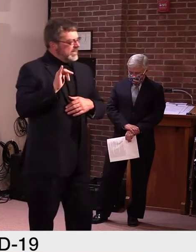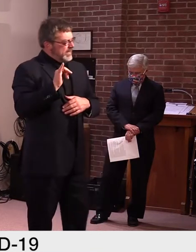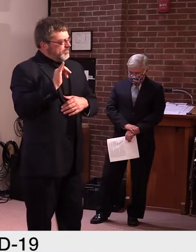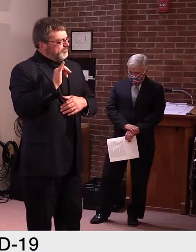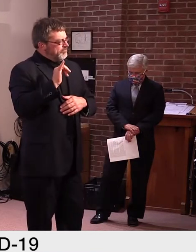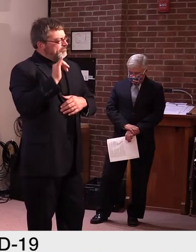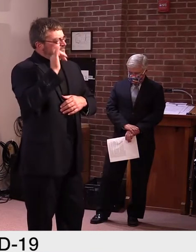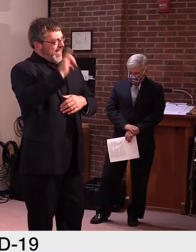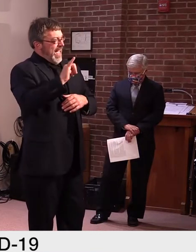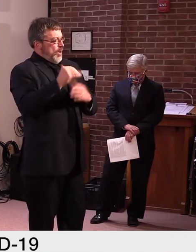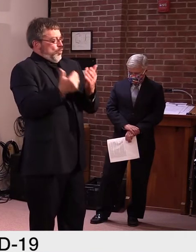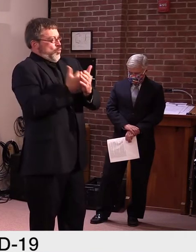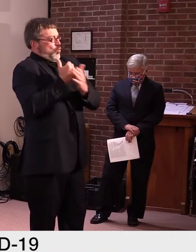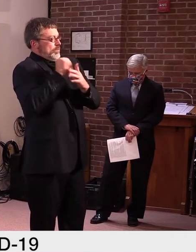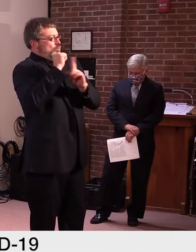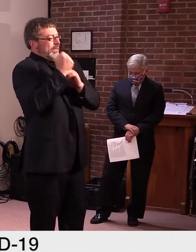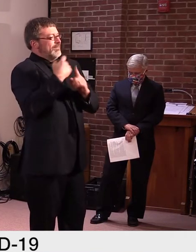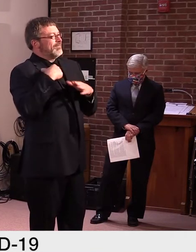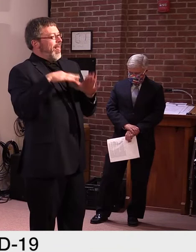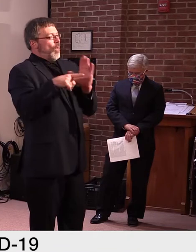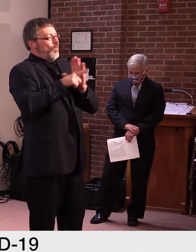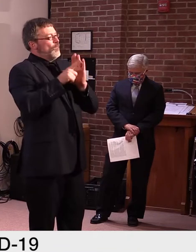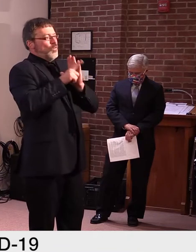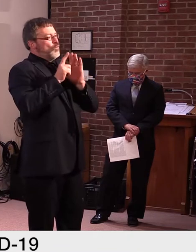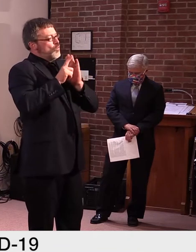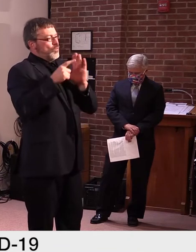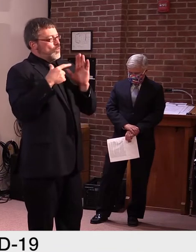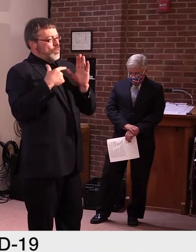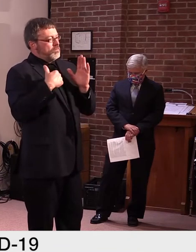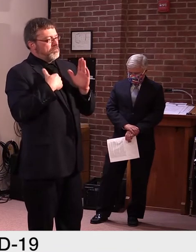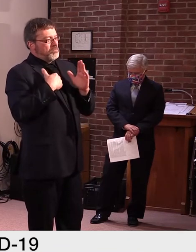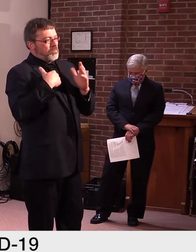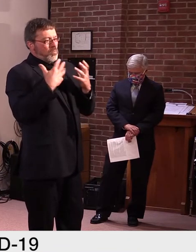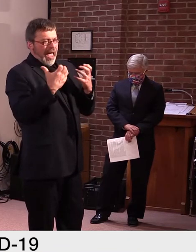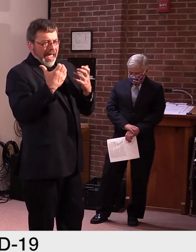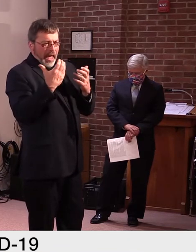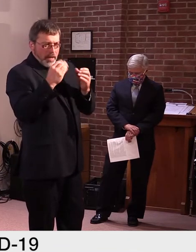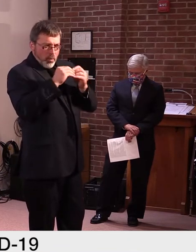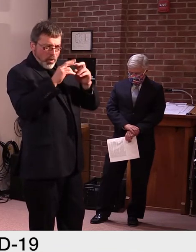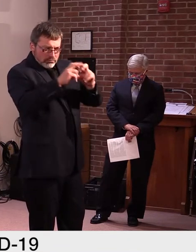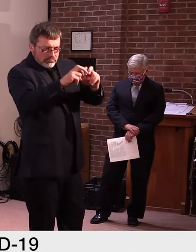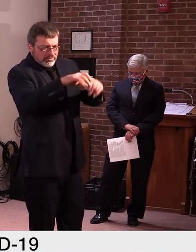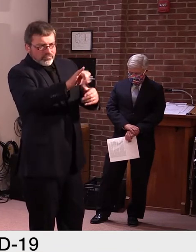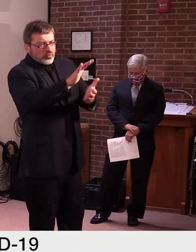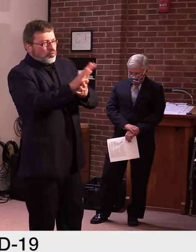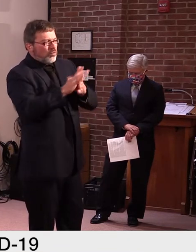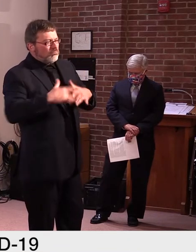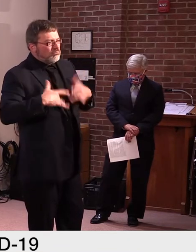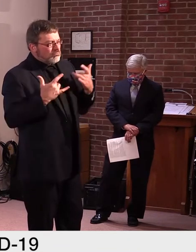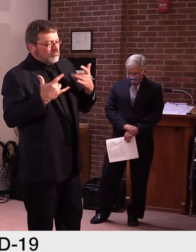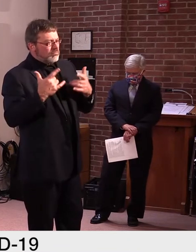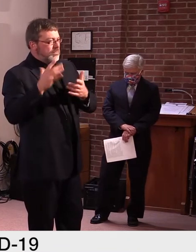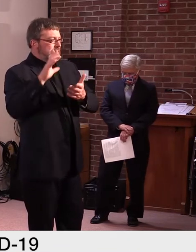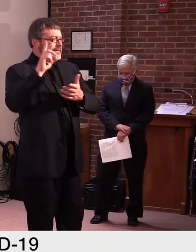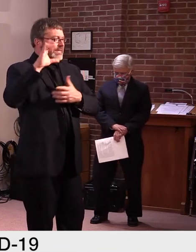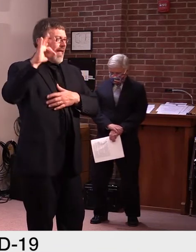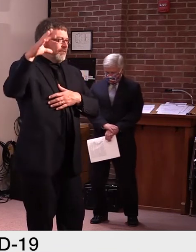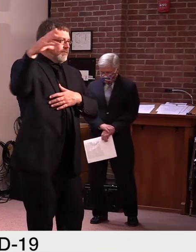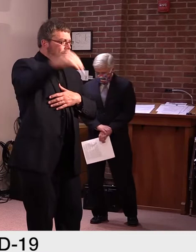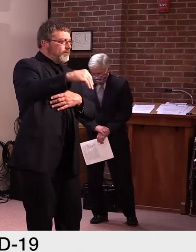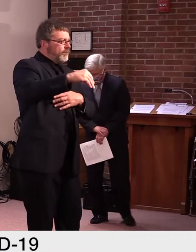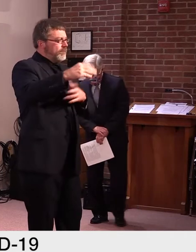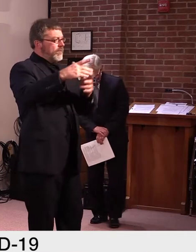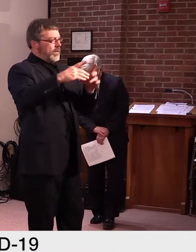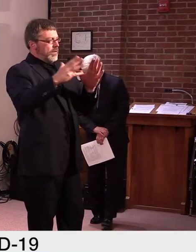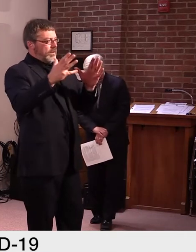very interested, uh, in the status of the school. Um, particularly with ECF, uh, revoking its, uh, credential